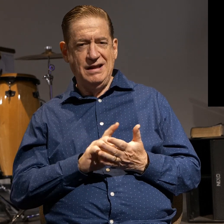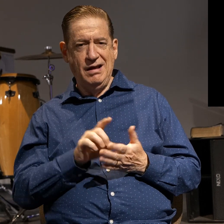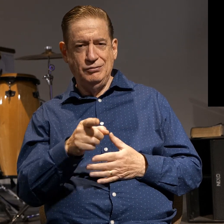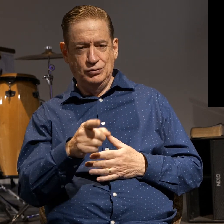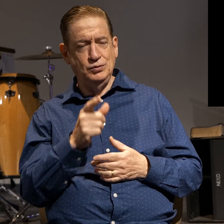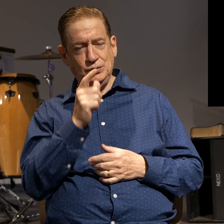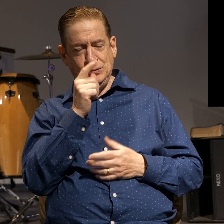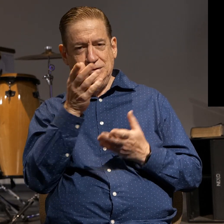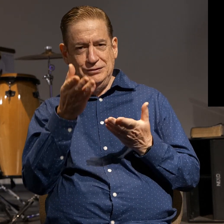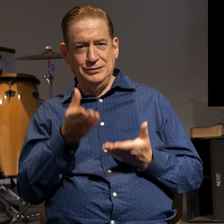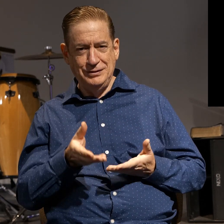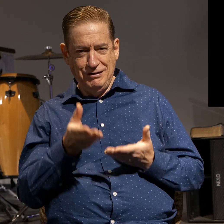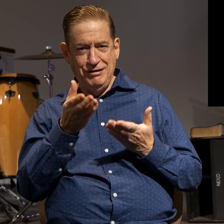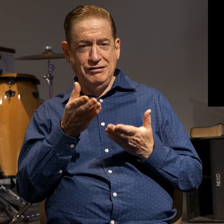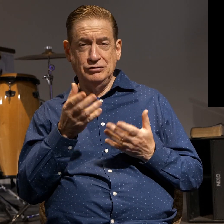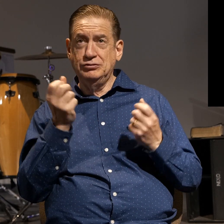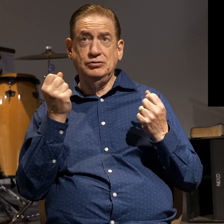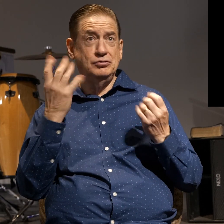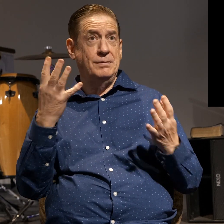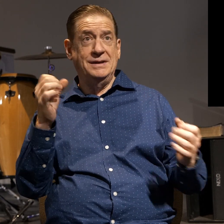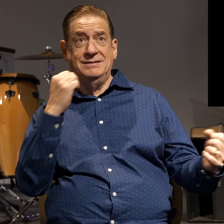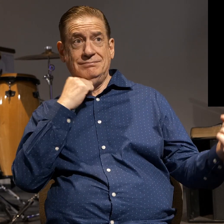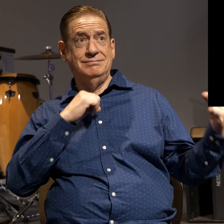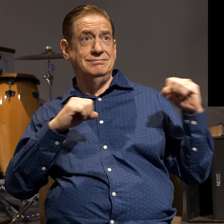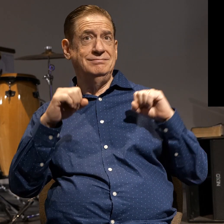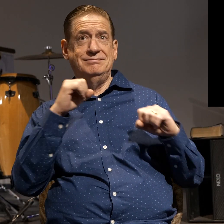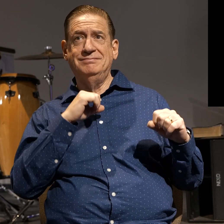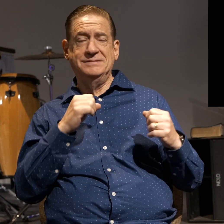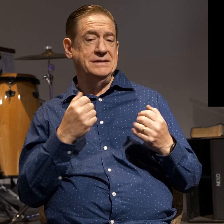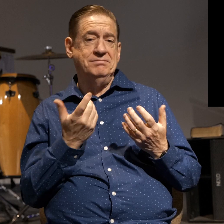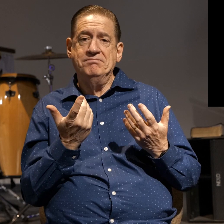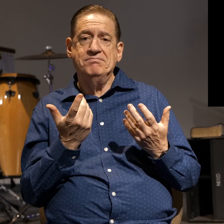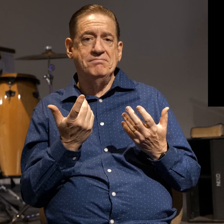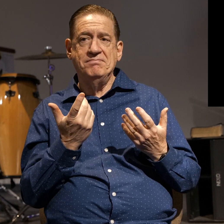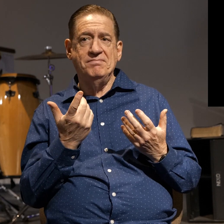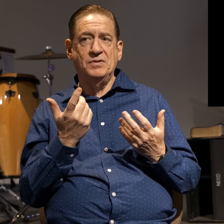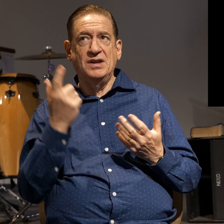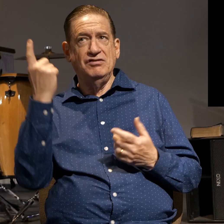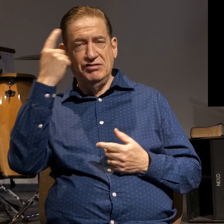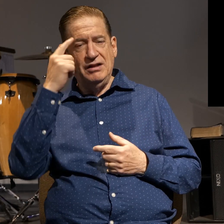to be who you are and you have so many gifts that, you know, he will utilize for your purpose later on in life.